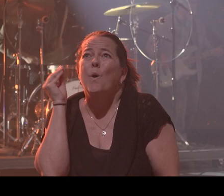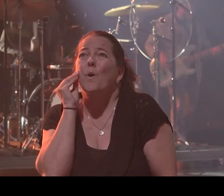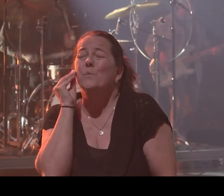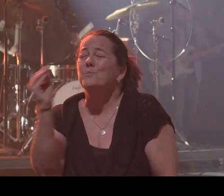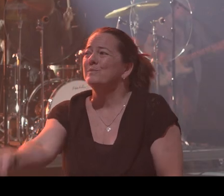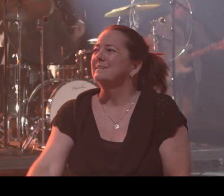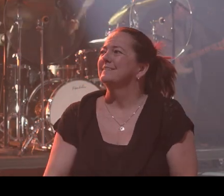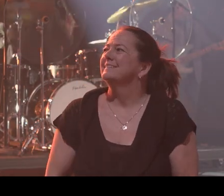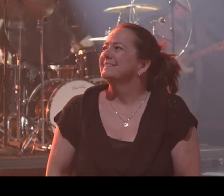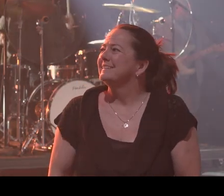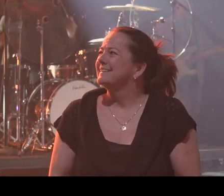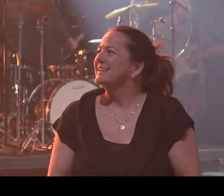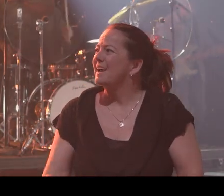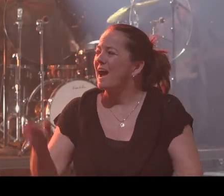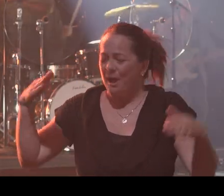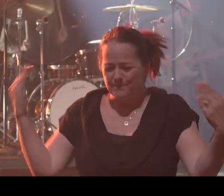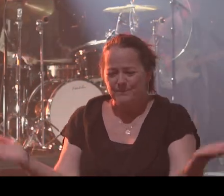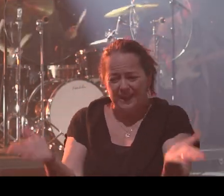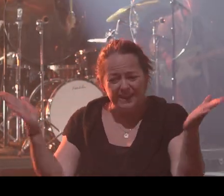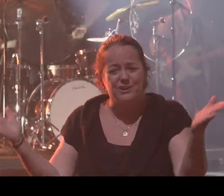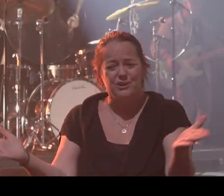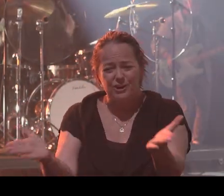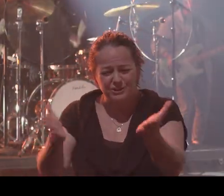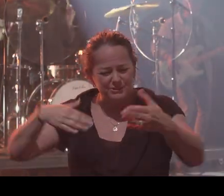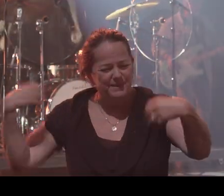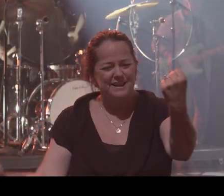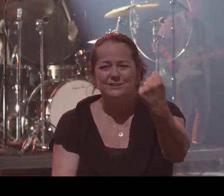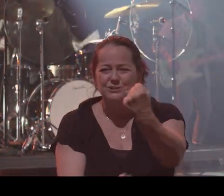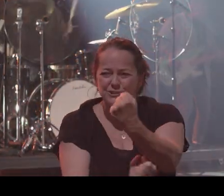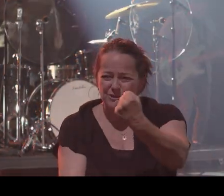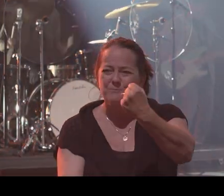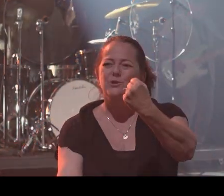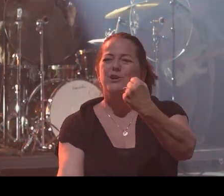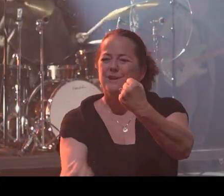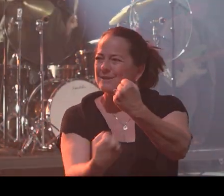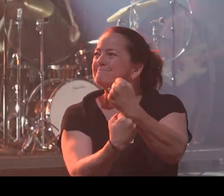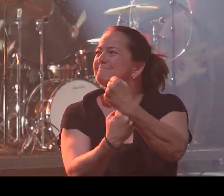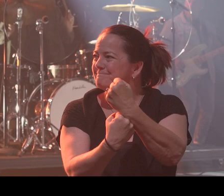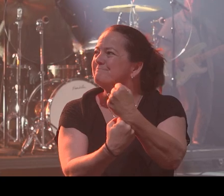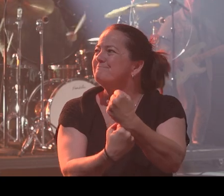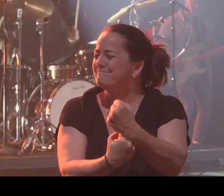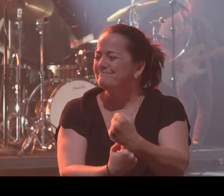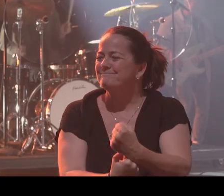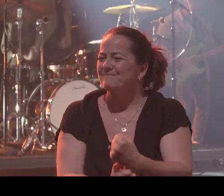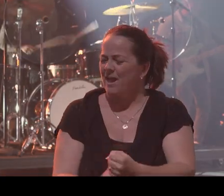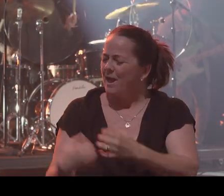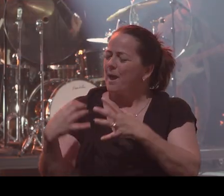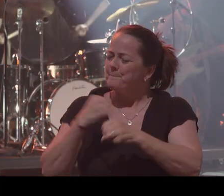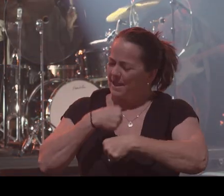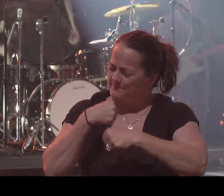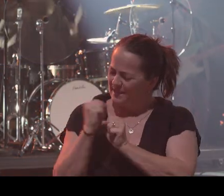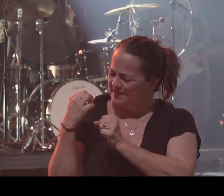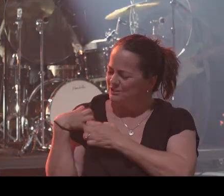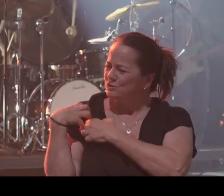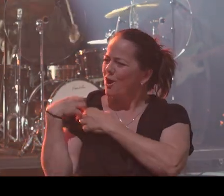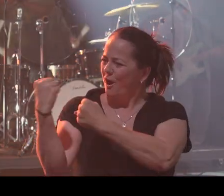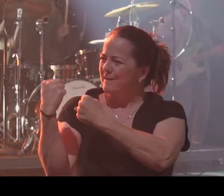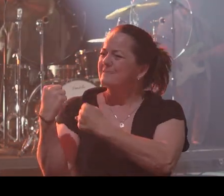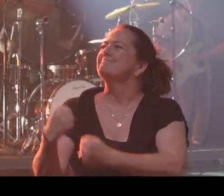He picked me up and turned me around. He sets my feet on the solid ground. I thank the